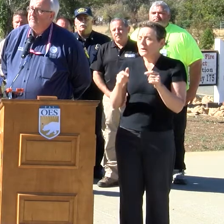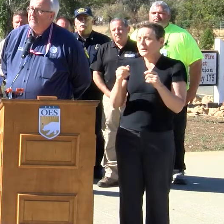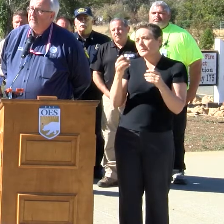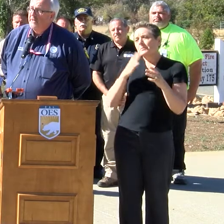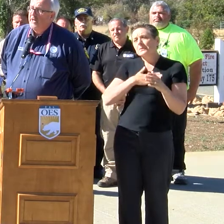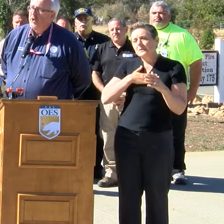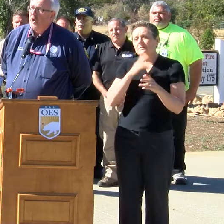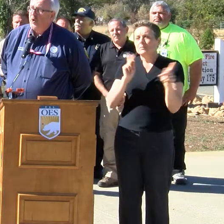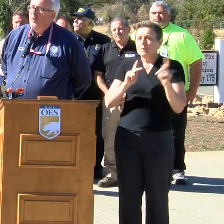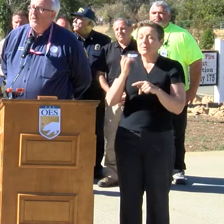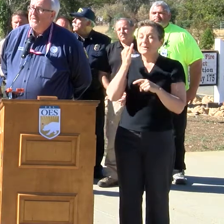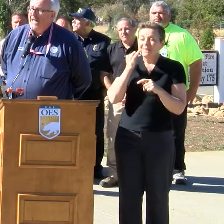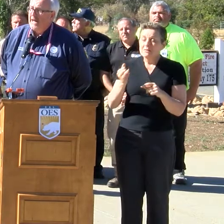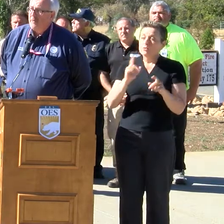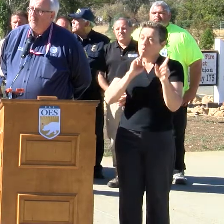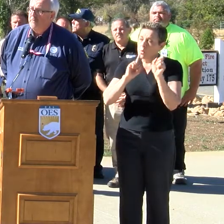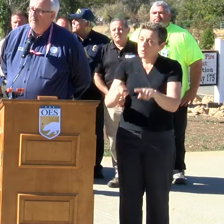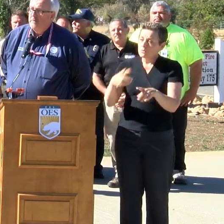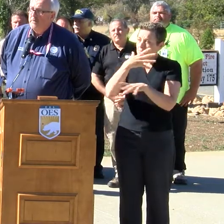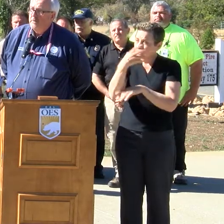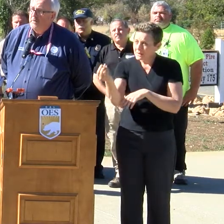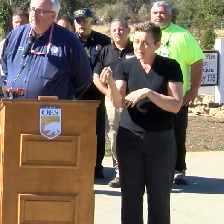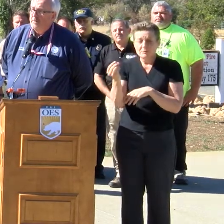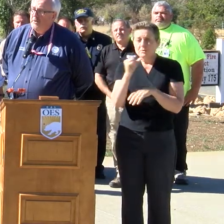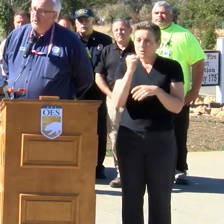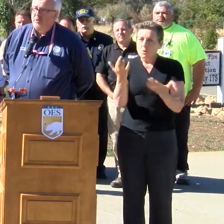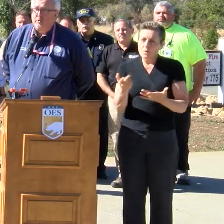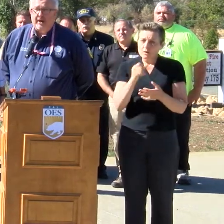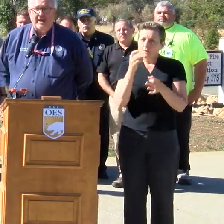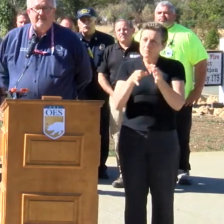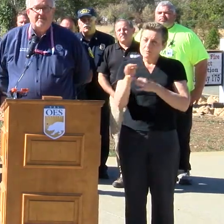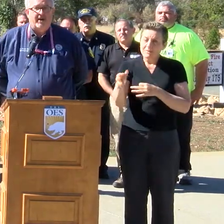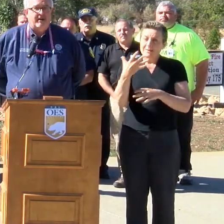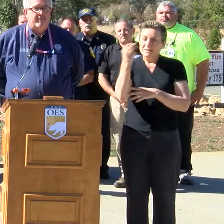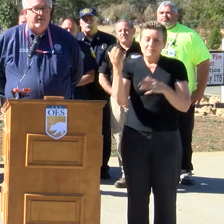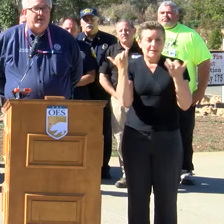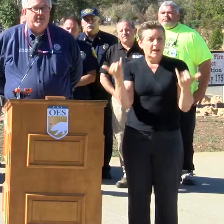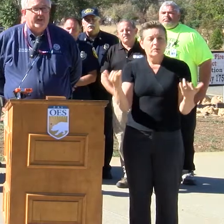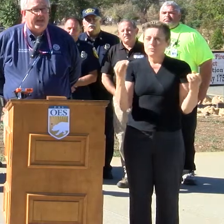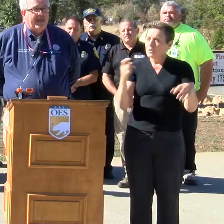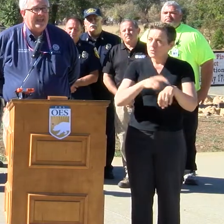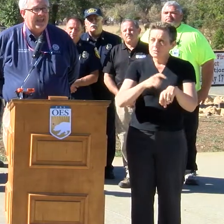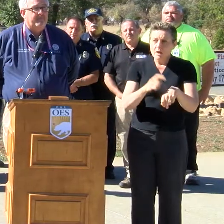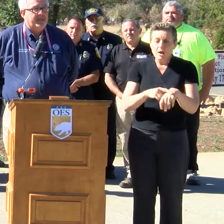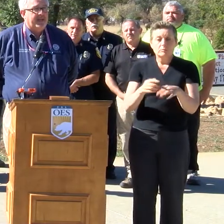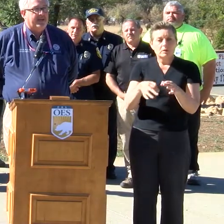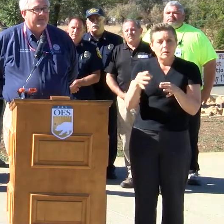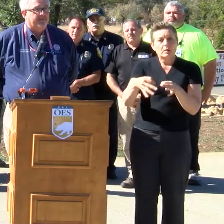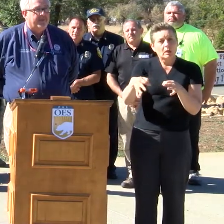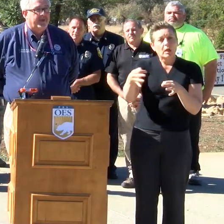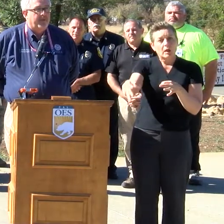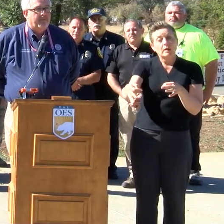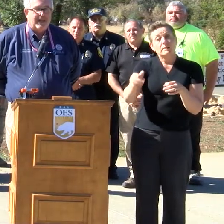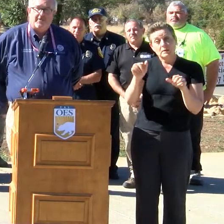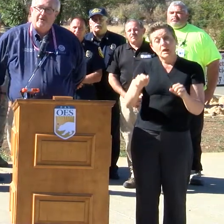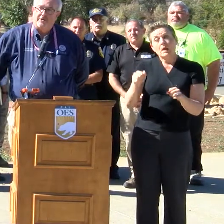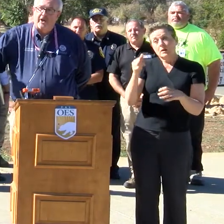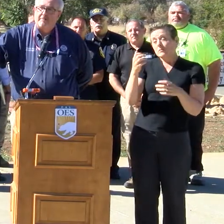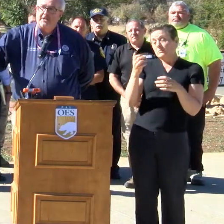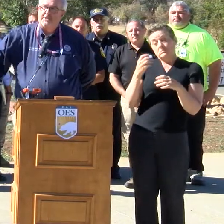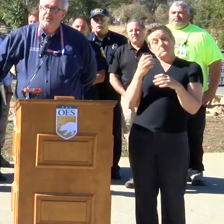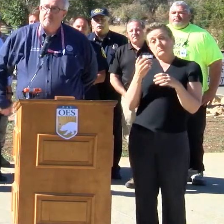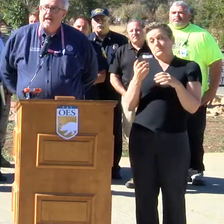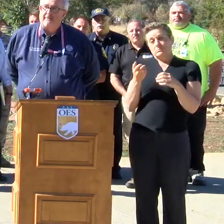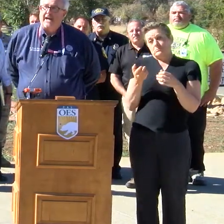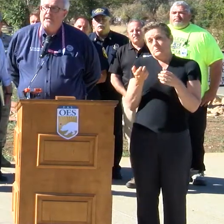wildfires, go now. You do not have time. Delay can be deadly. Make their